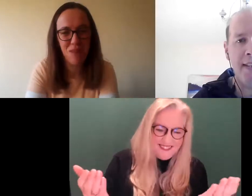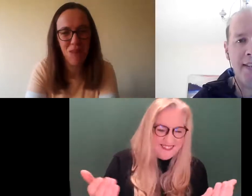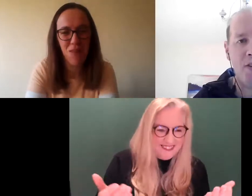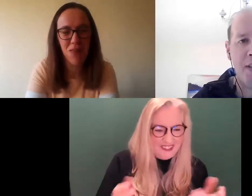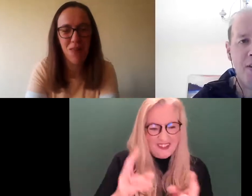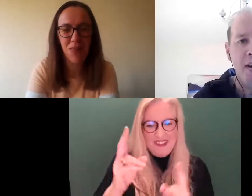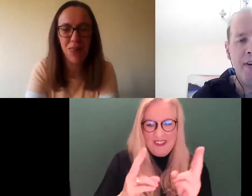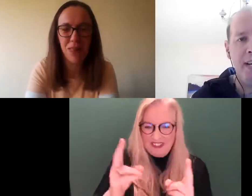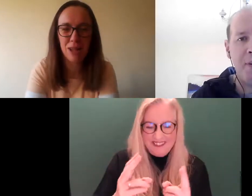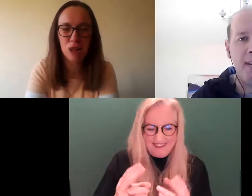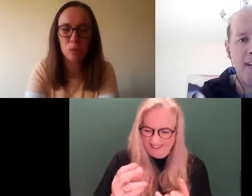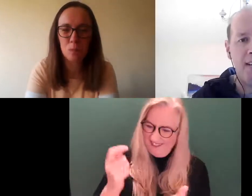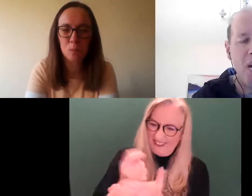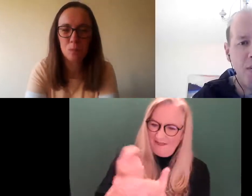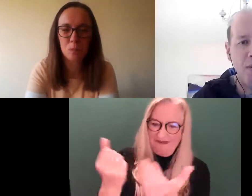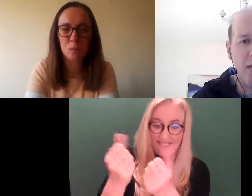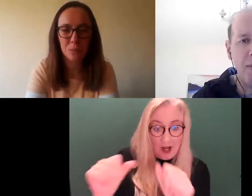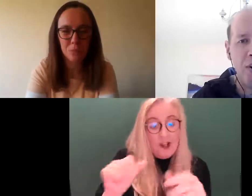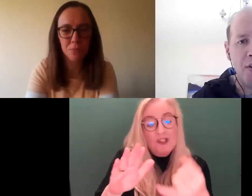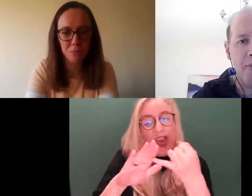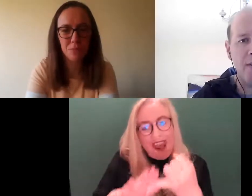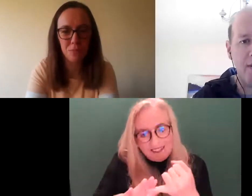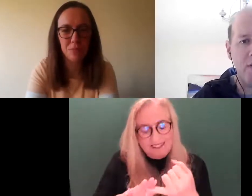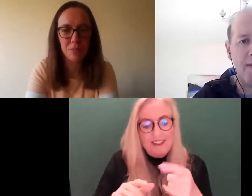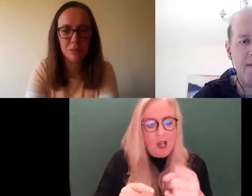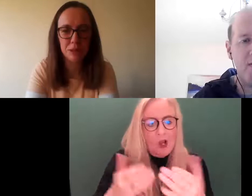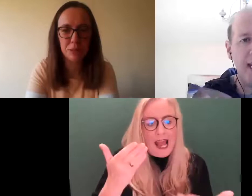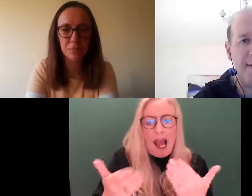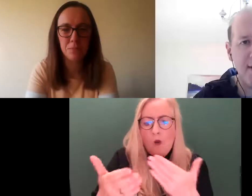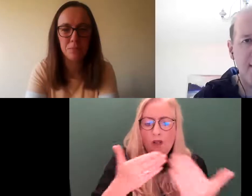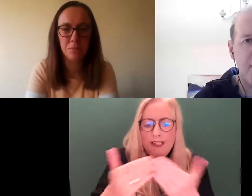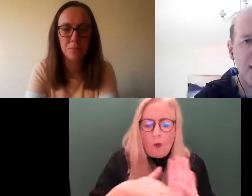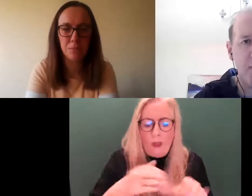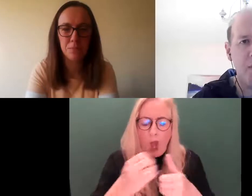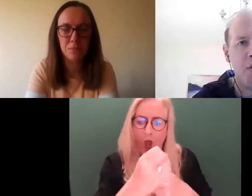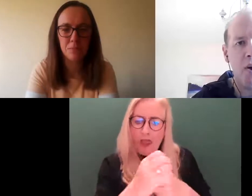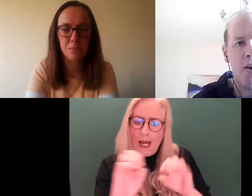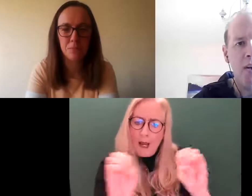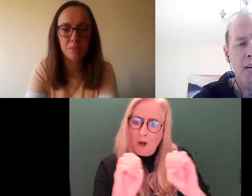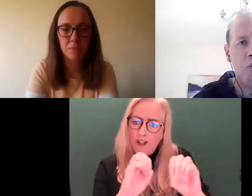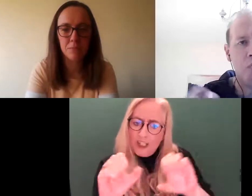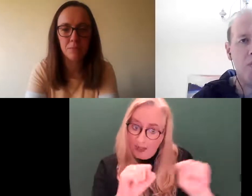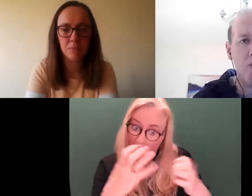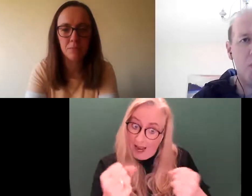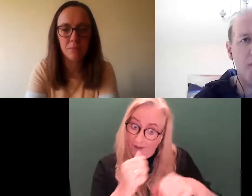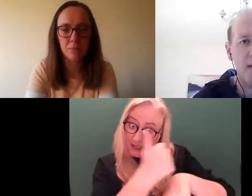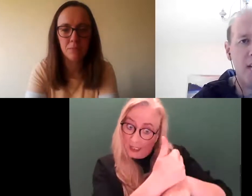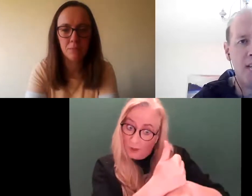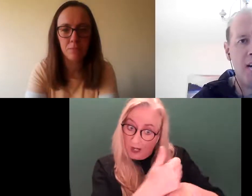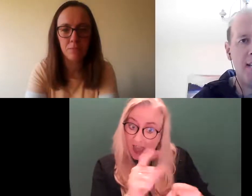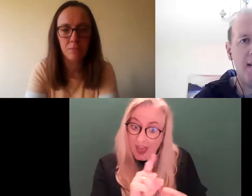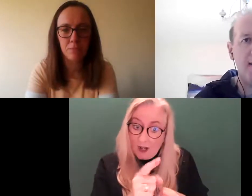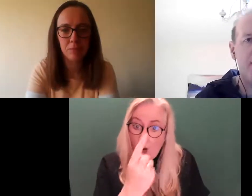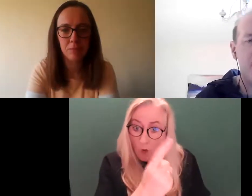high time, the things like this should be done. Finally, Bernadette, how do you deal with other emergency services? Do they have systems set up? When you call 112 or